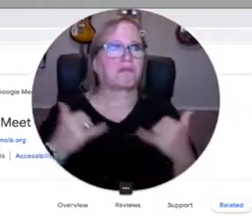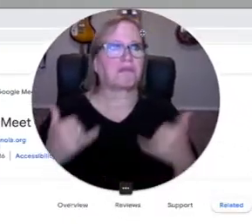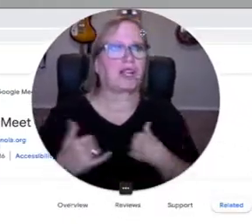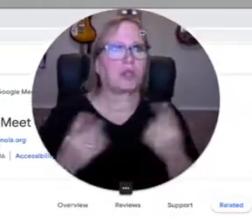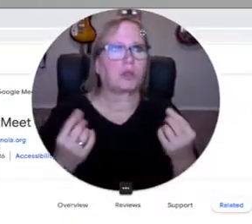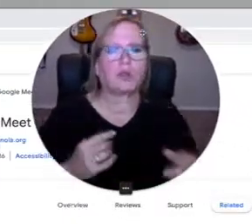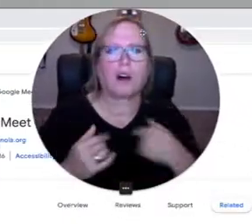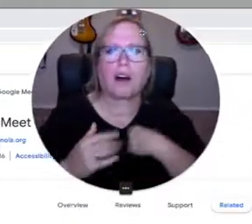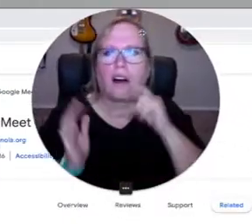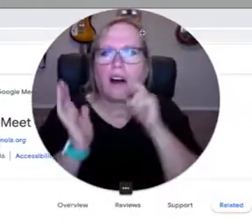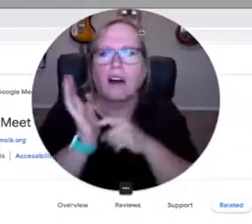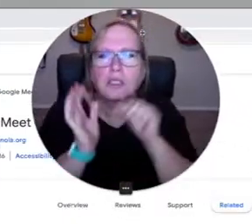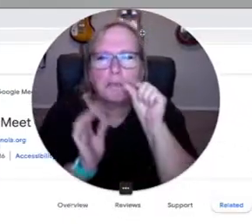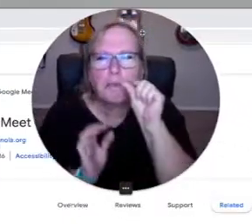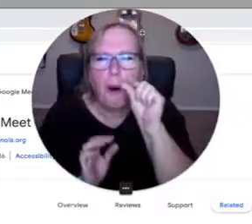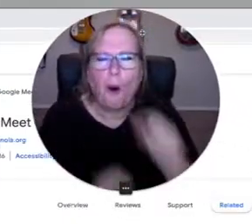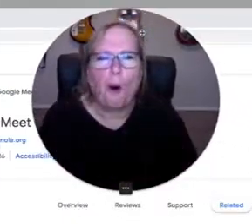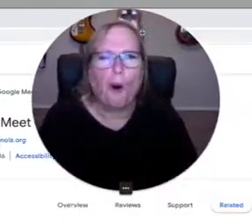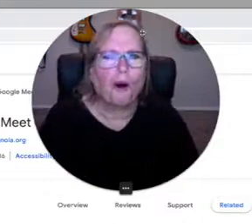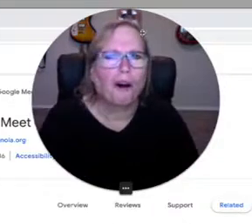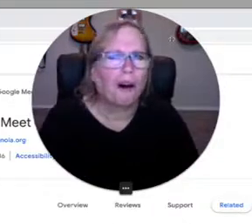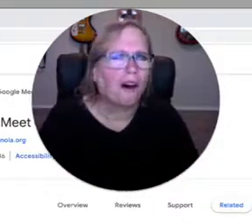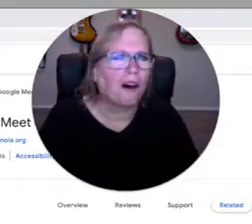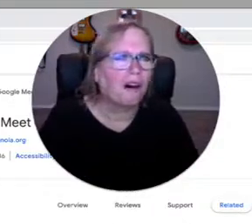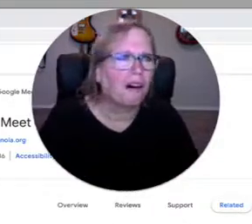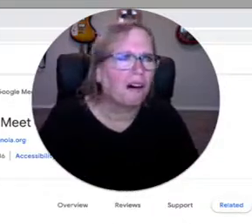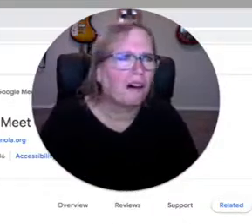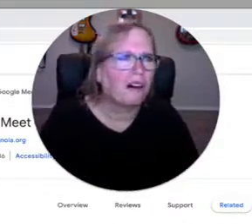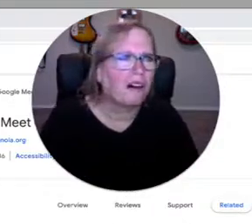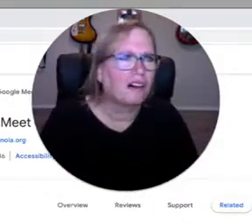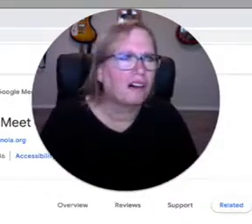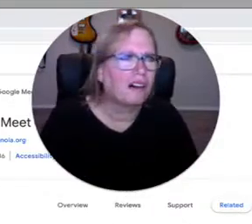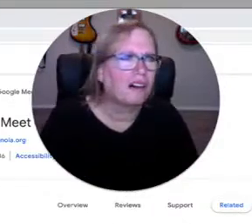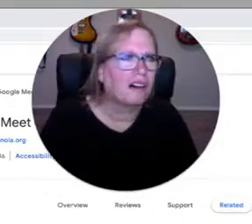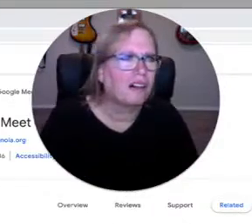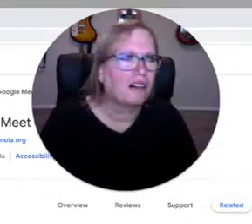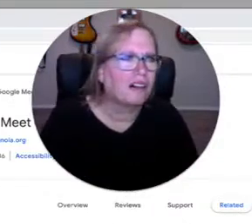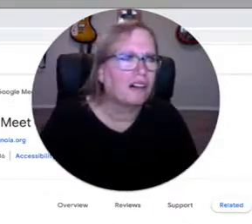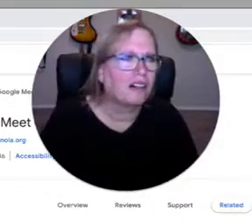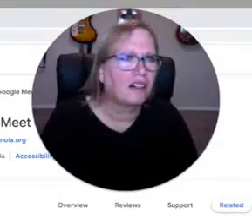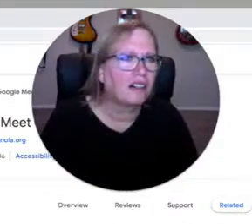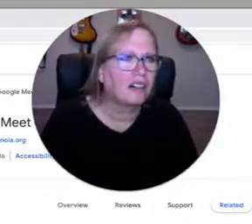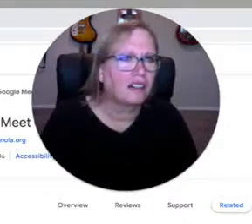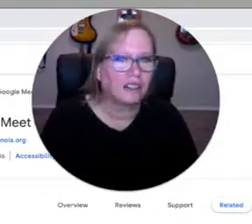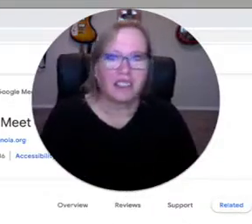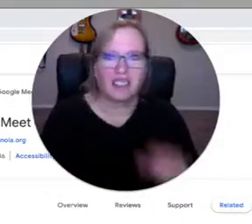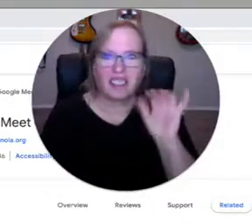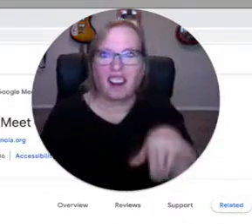So I've added it and now I notice, oh, I see a very small up here in the corner.